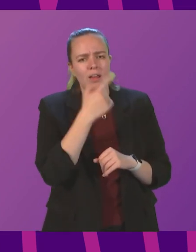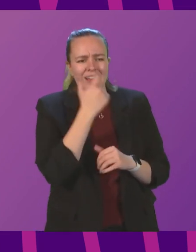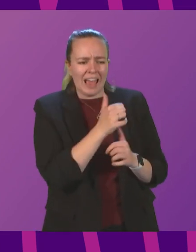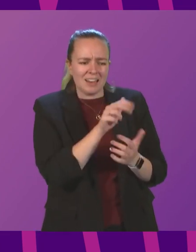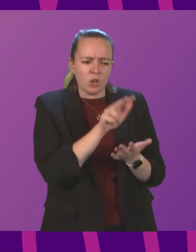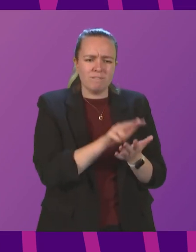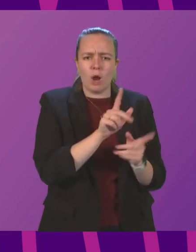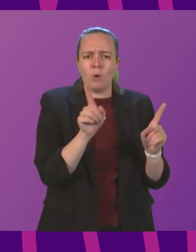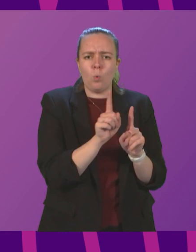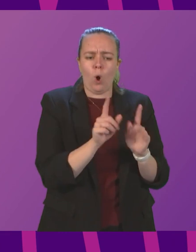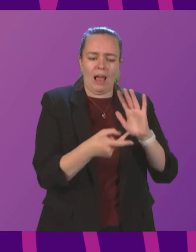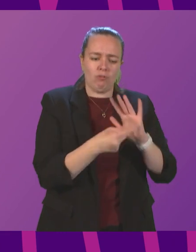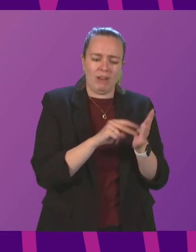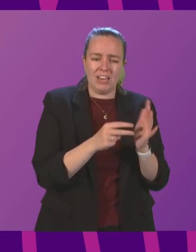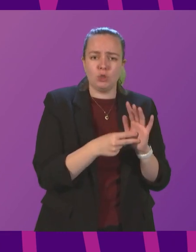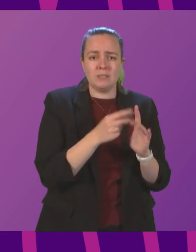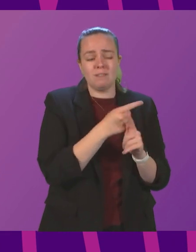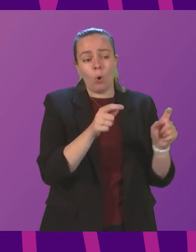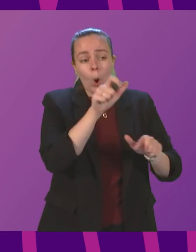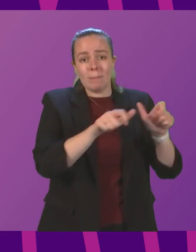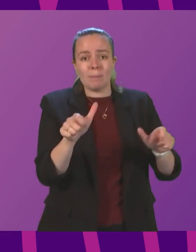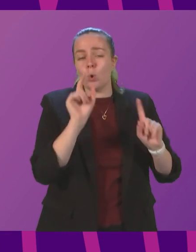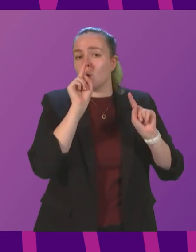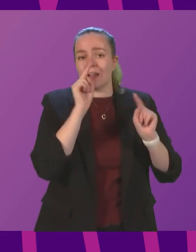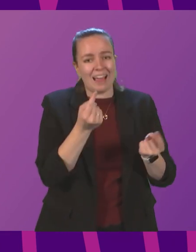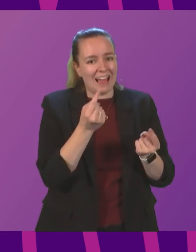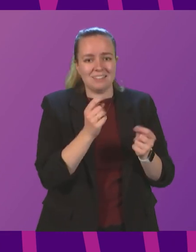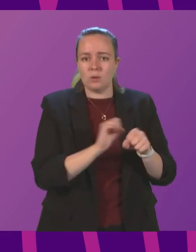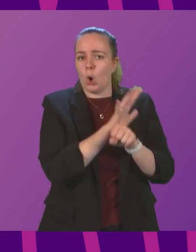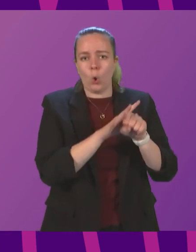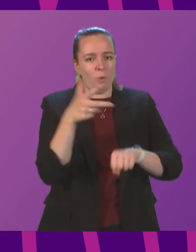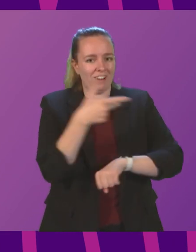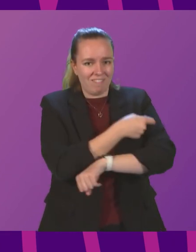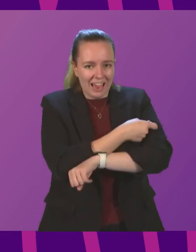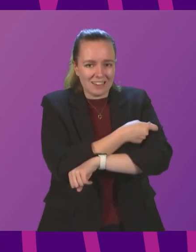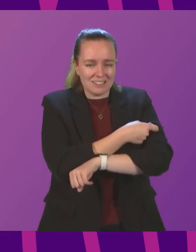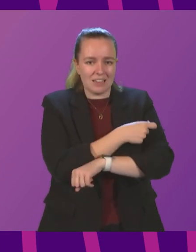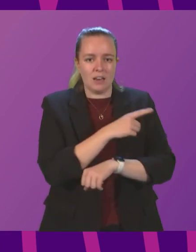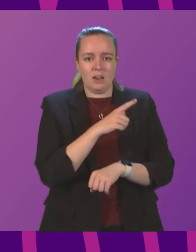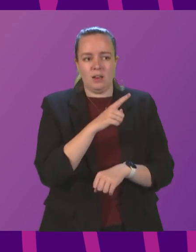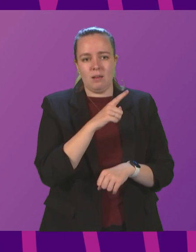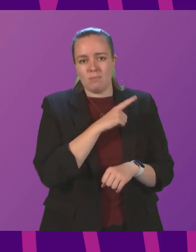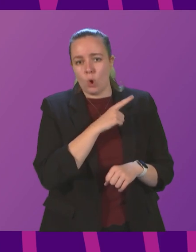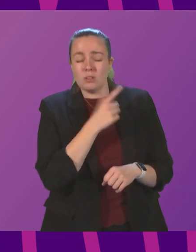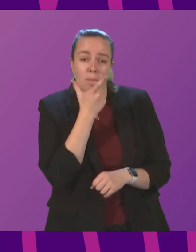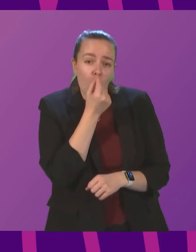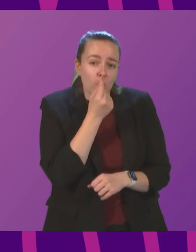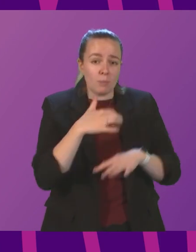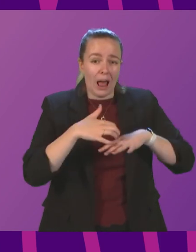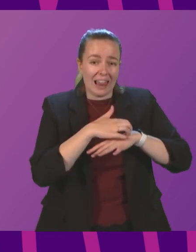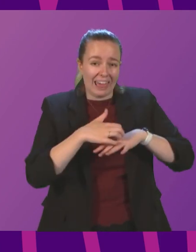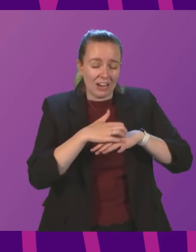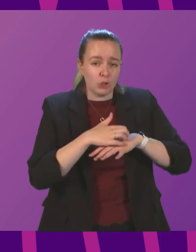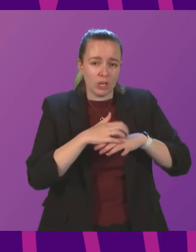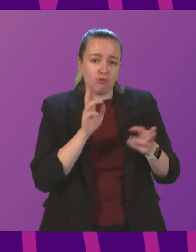arrangements are in place for people who cannot currently take COVID vaccines, due to a confirmed or suspected allergic reaction, to